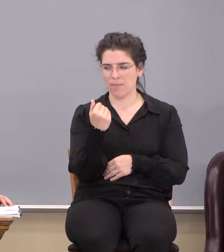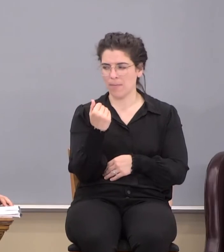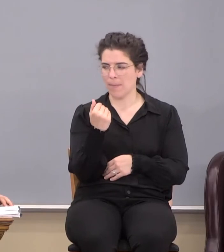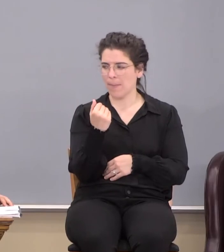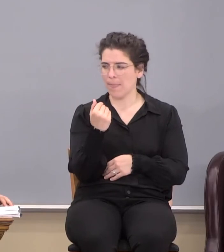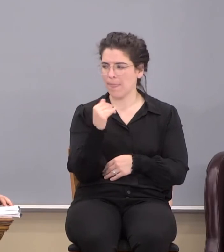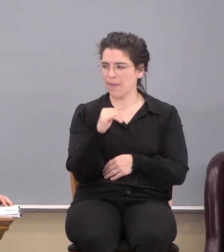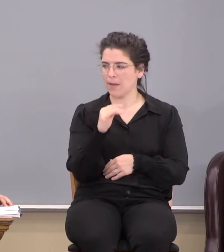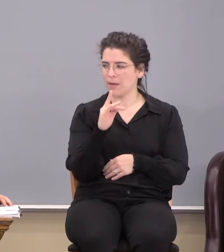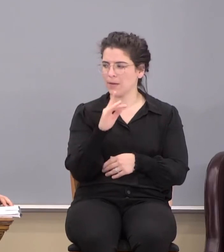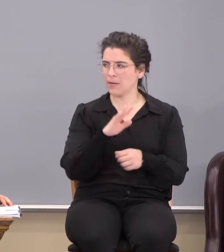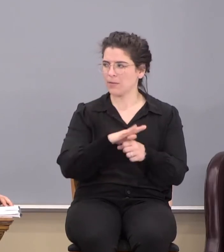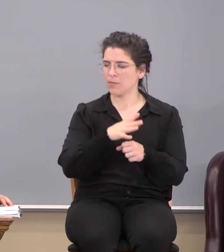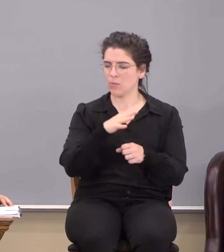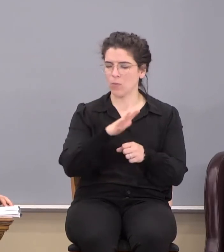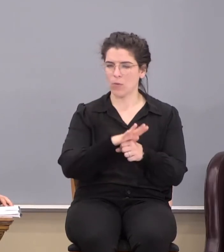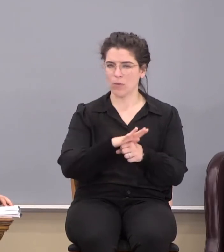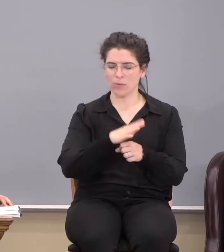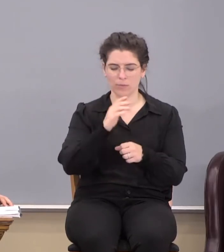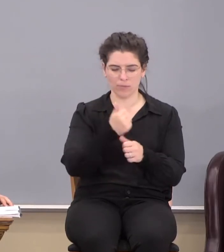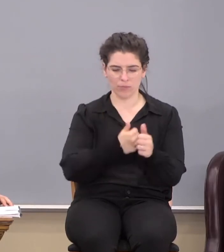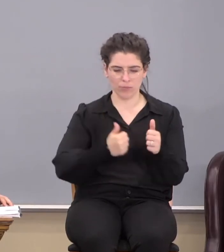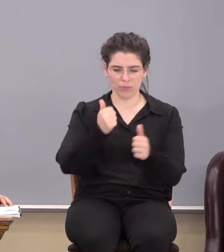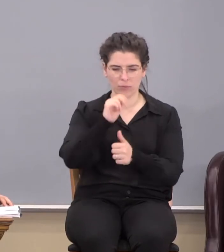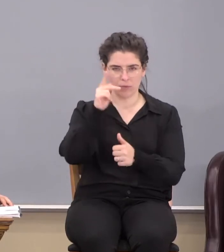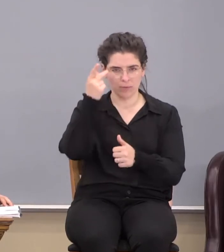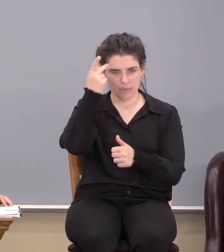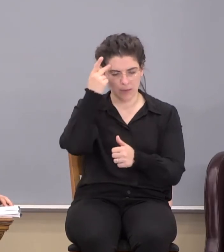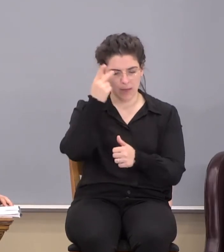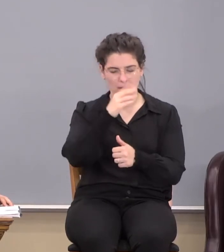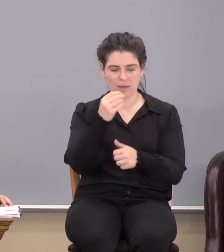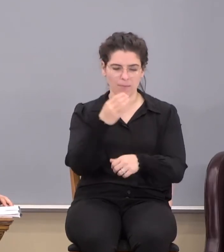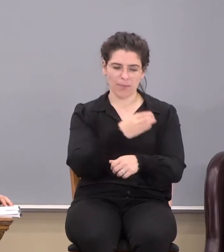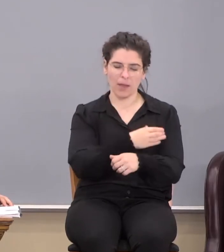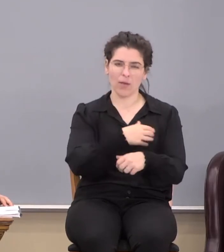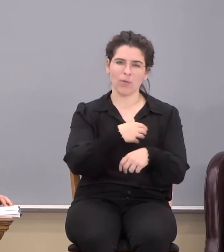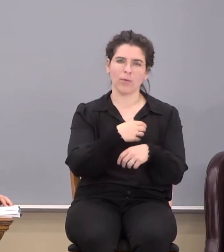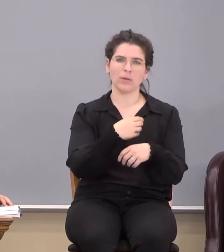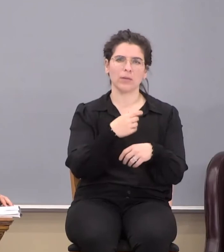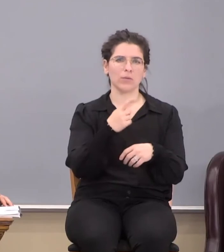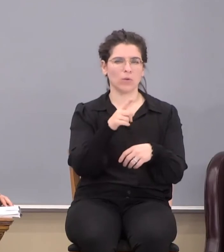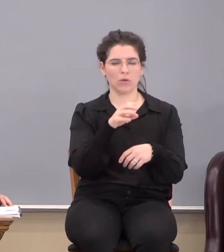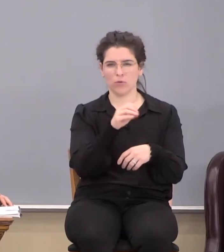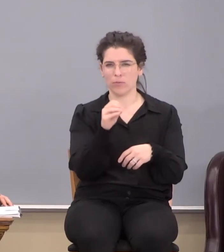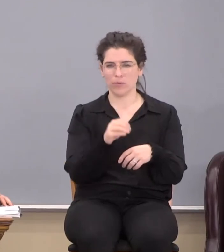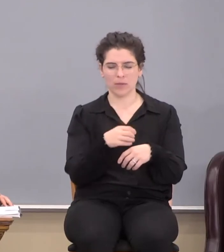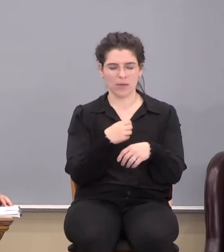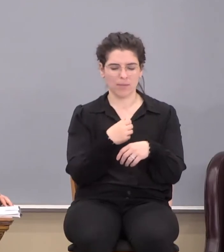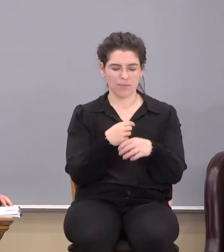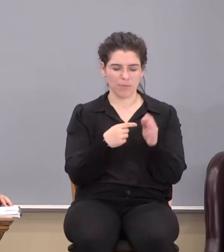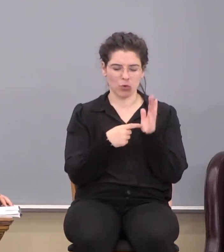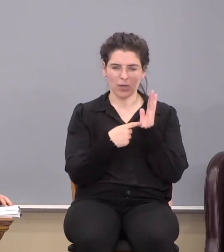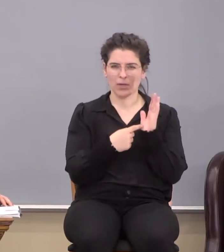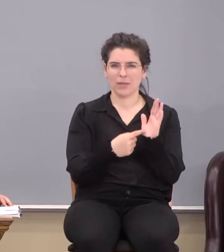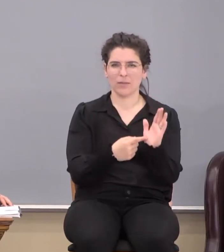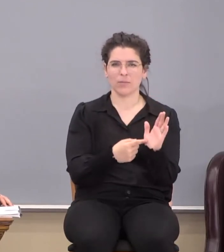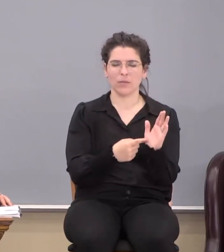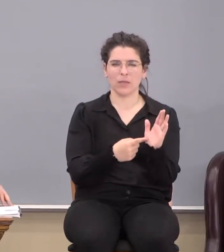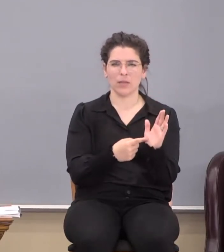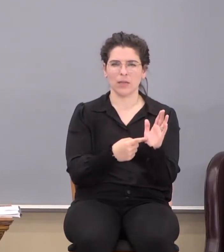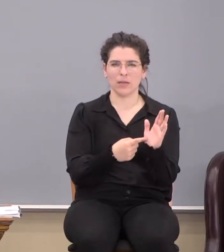having spoiled principles and powers, he made a show, he absolutely put on display